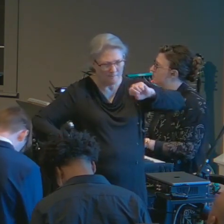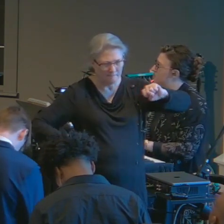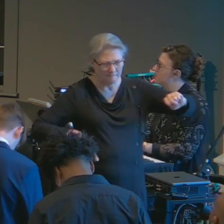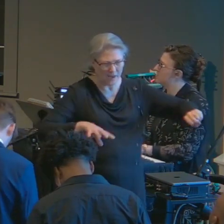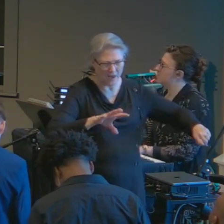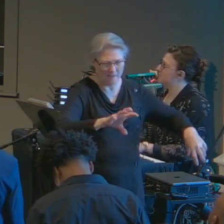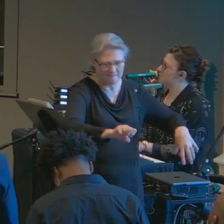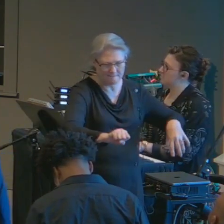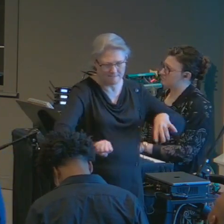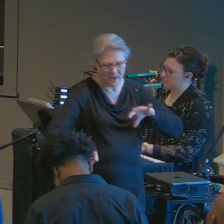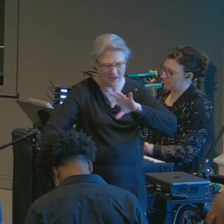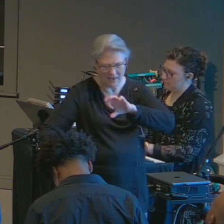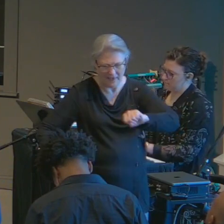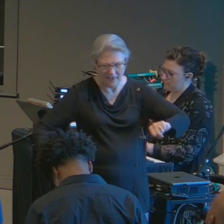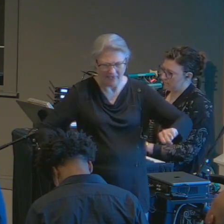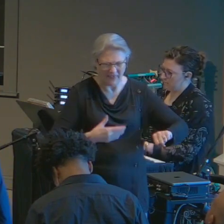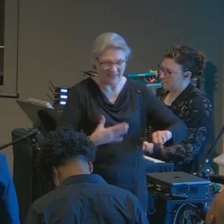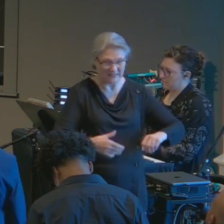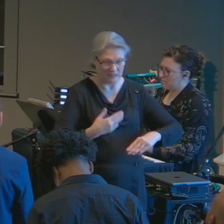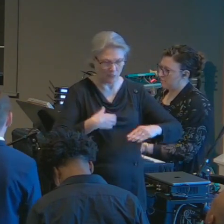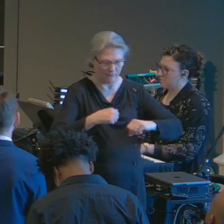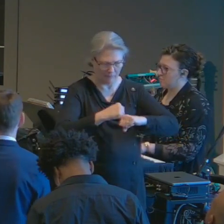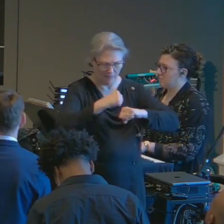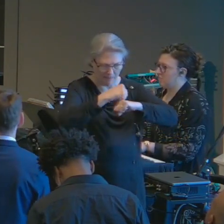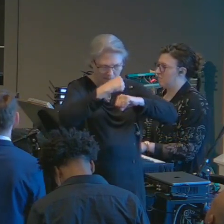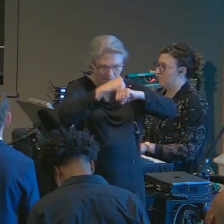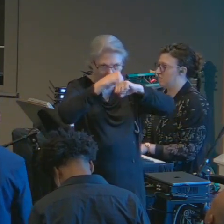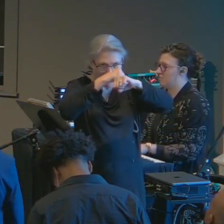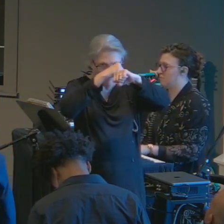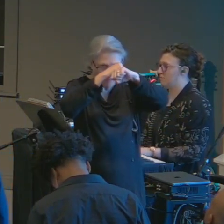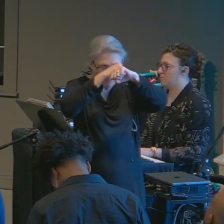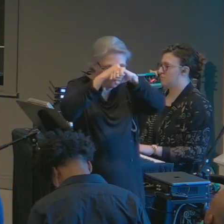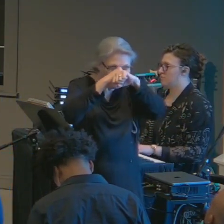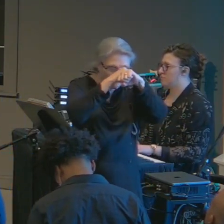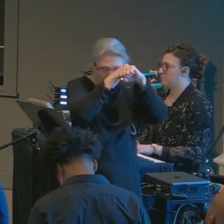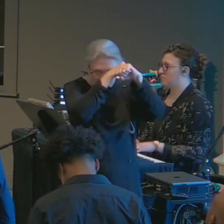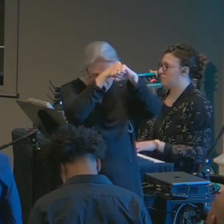the things that we've put in place that stand between us